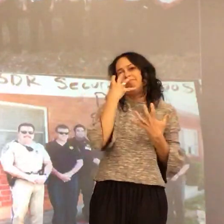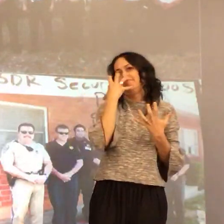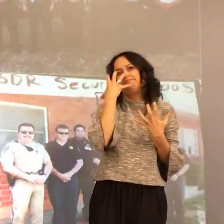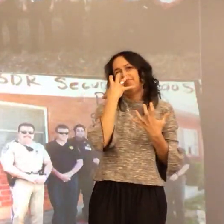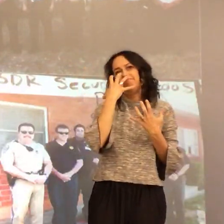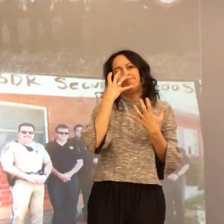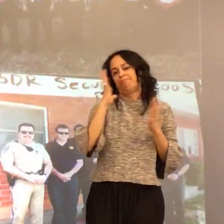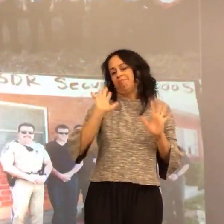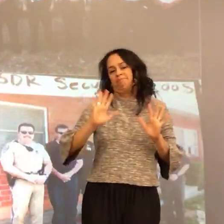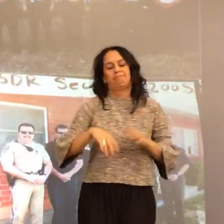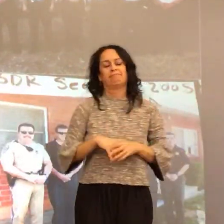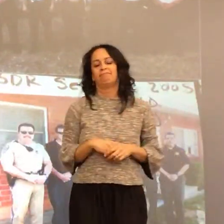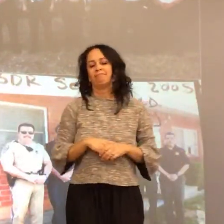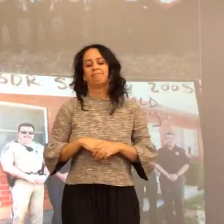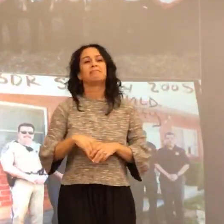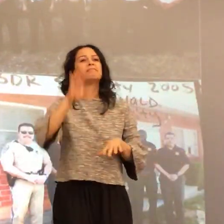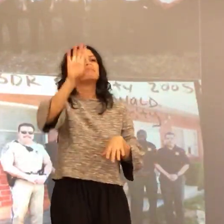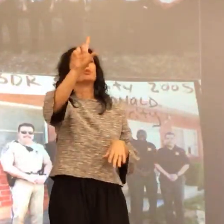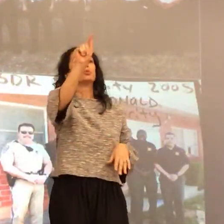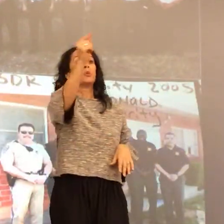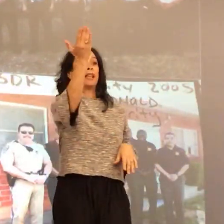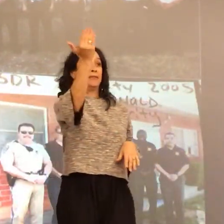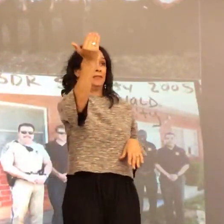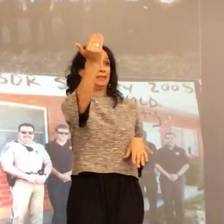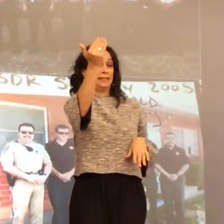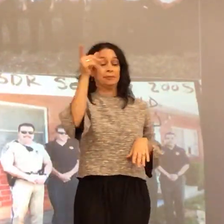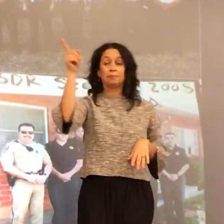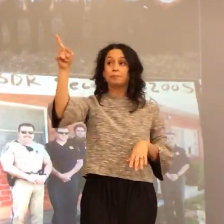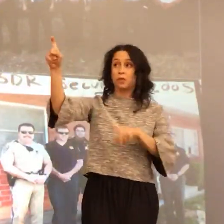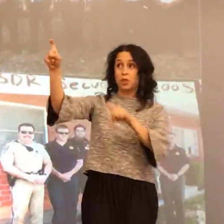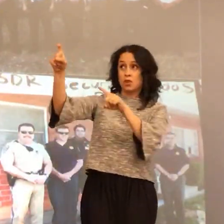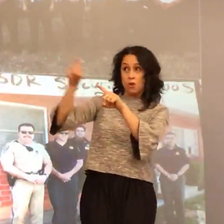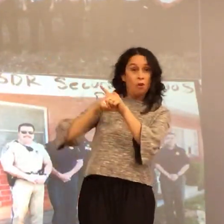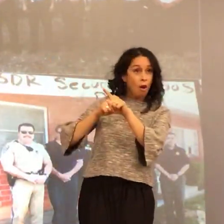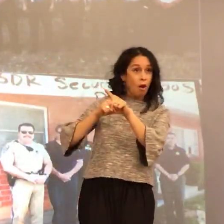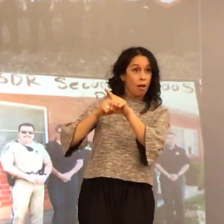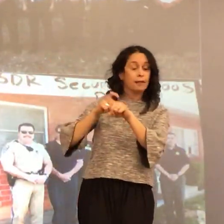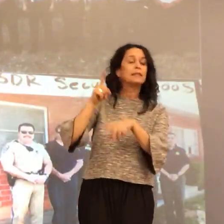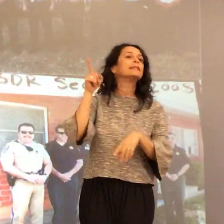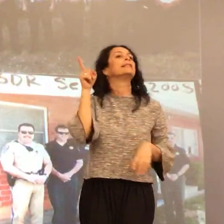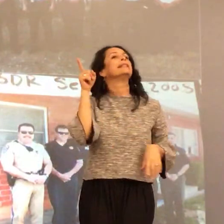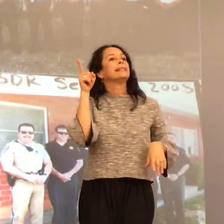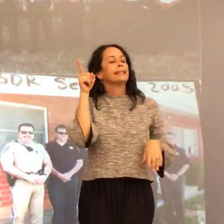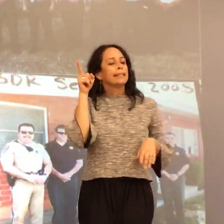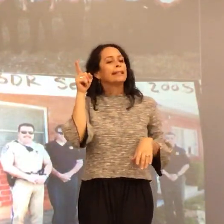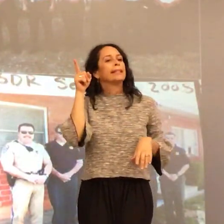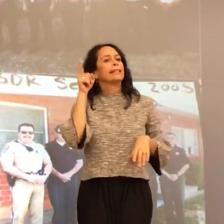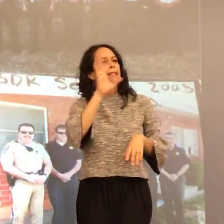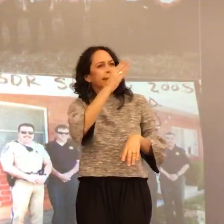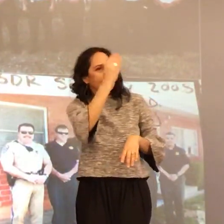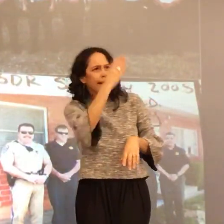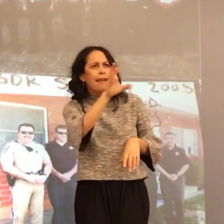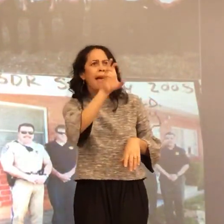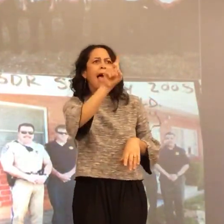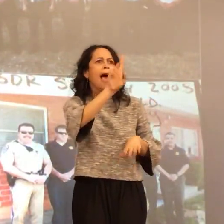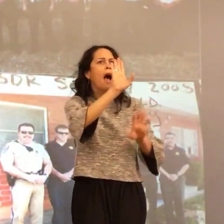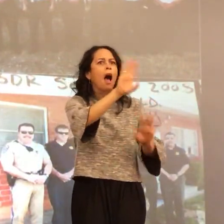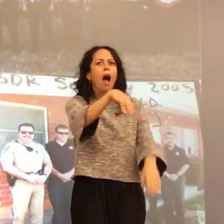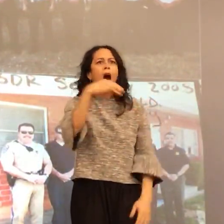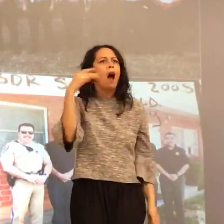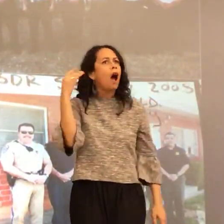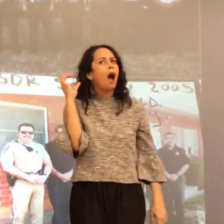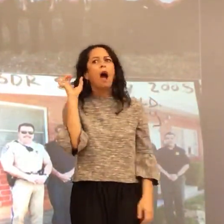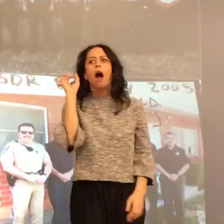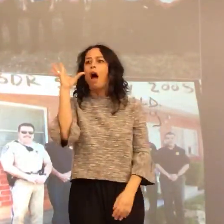I want to talk about the, in 2015, he gave me a call and he shared with me that, you know, hey, you're not going to believe what just happened.